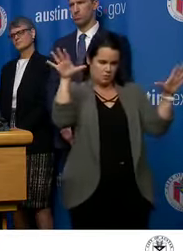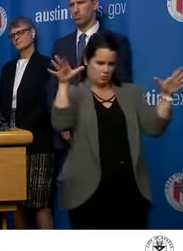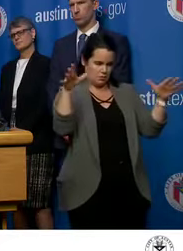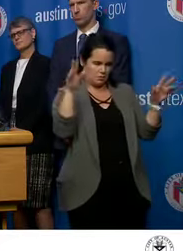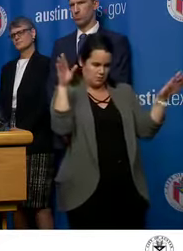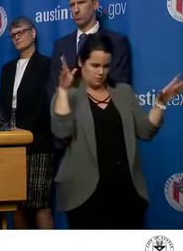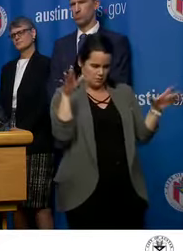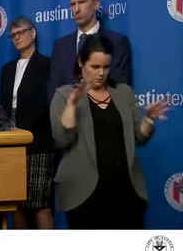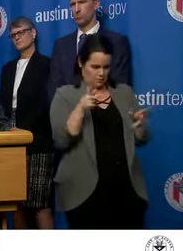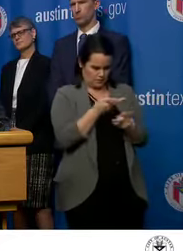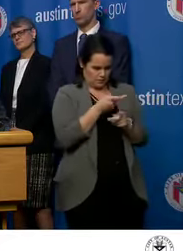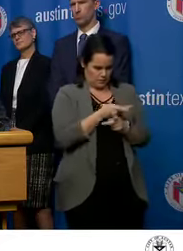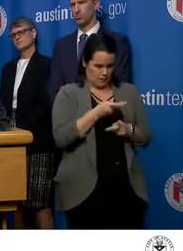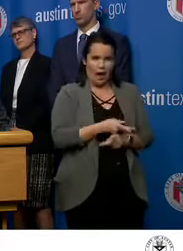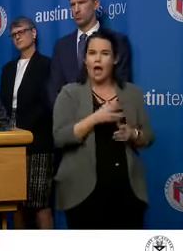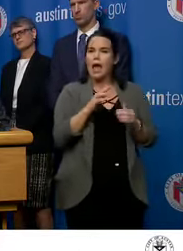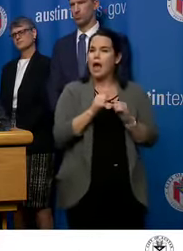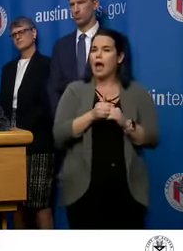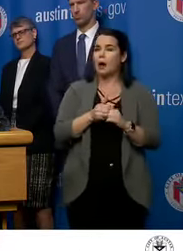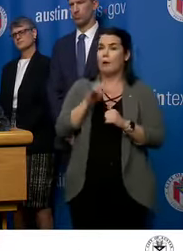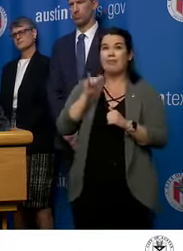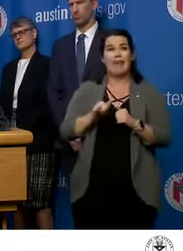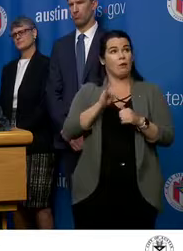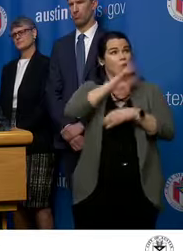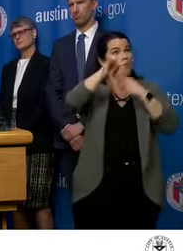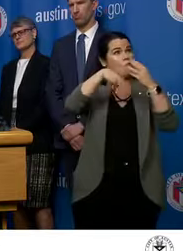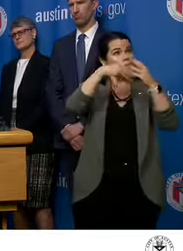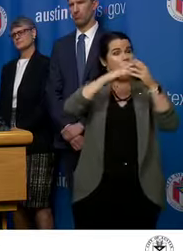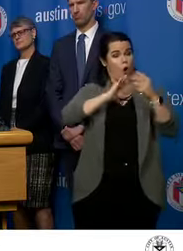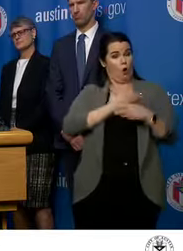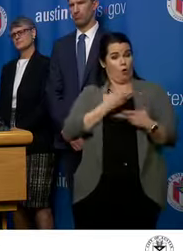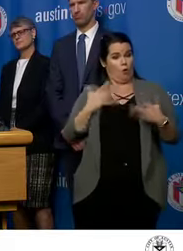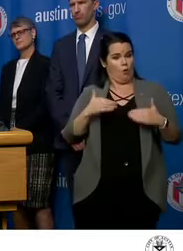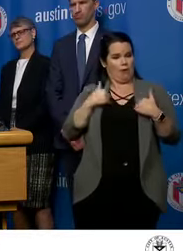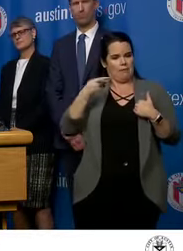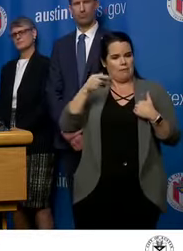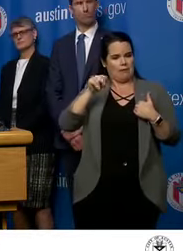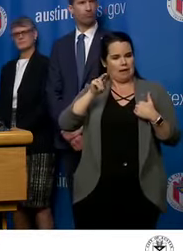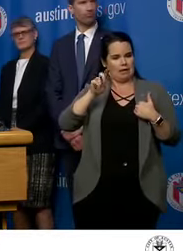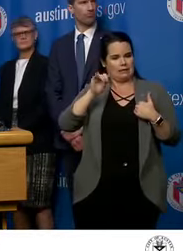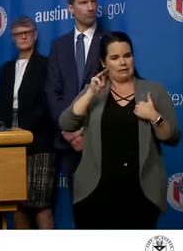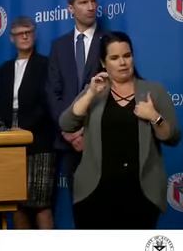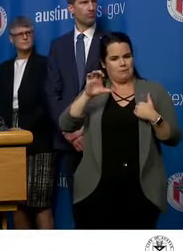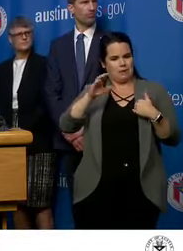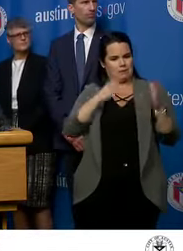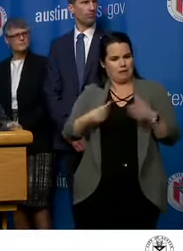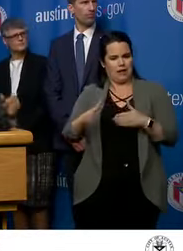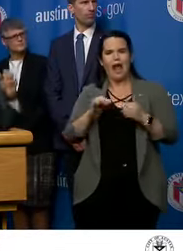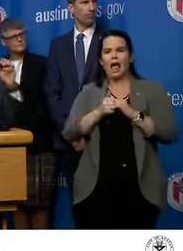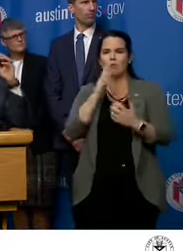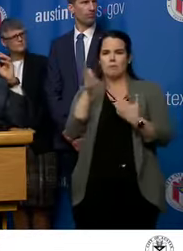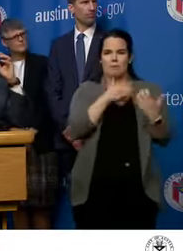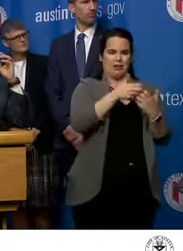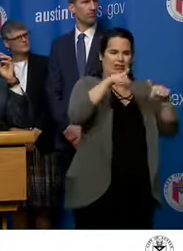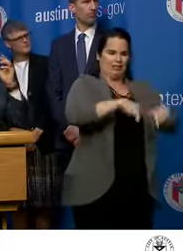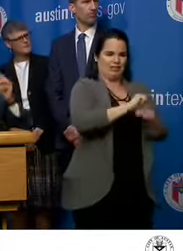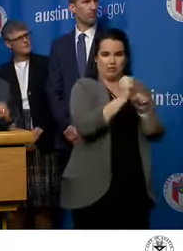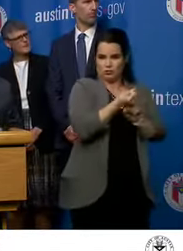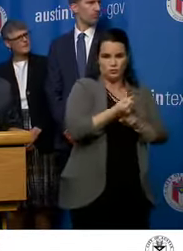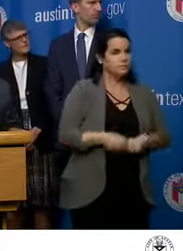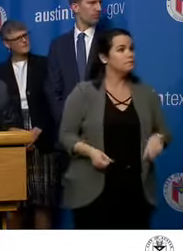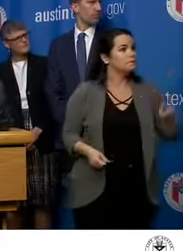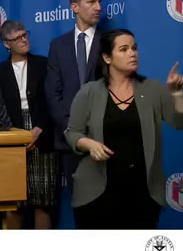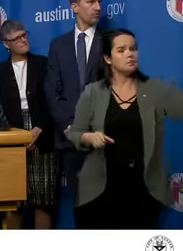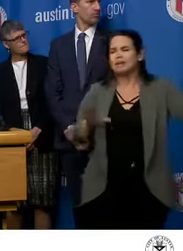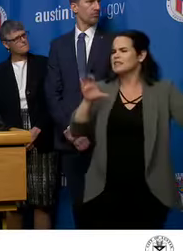how we're going to tailor that pandemic plan existing to this new, new virus. Uh, CDC says it's up